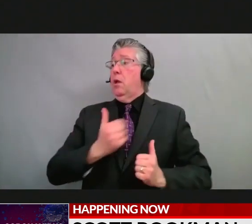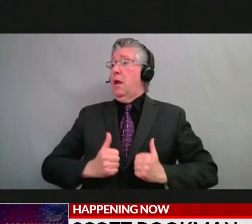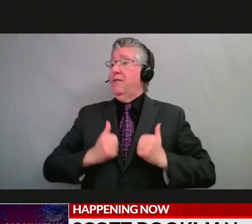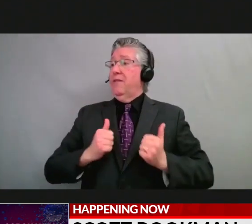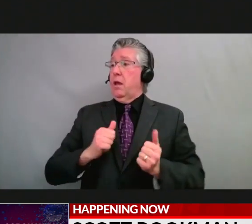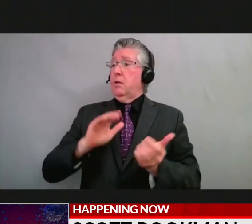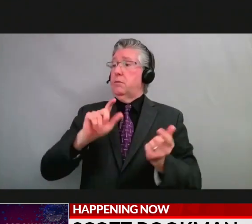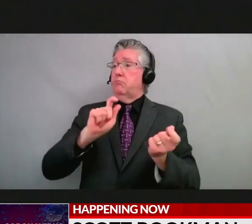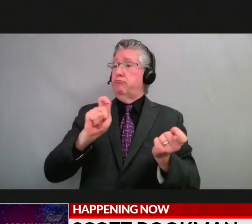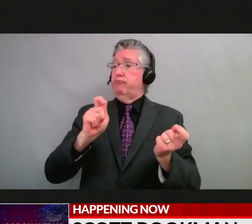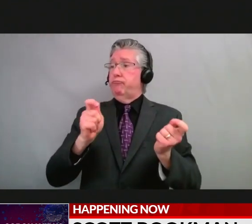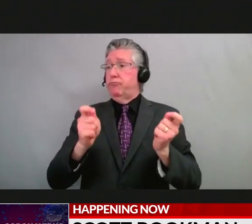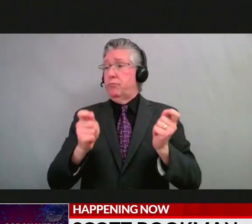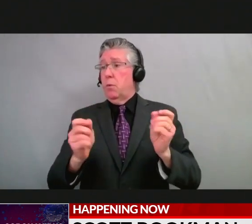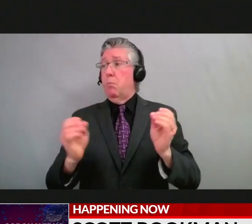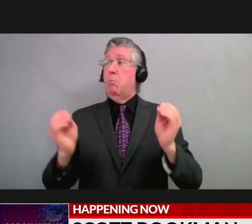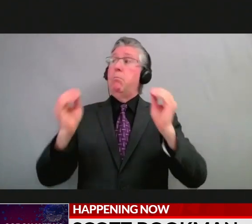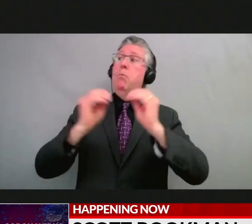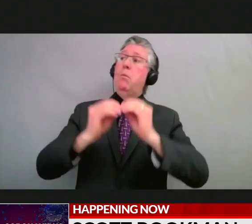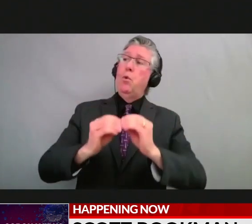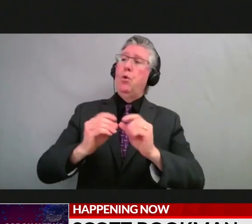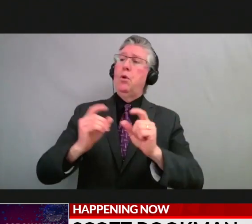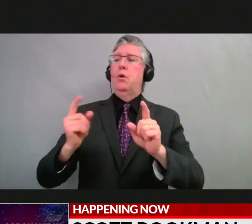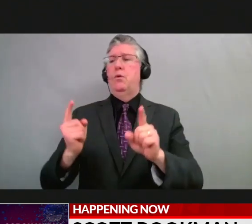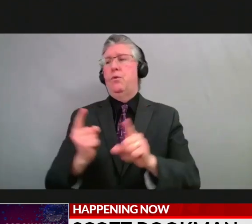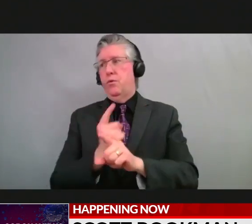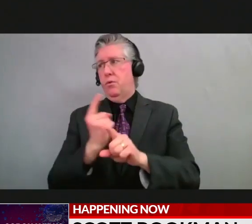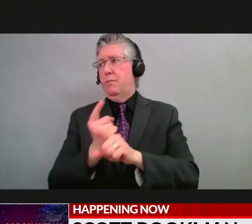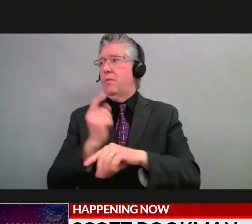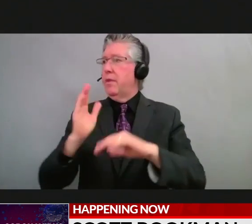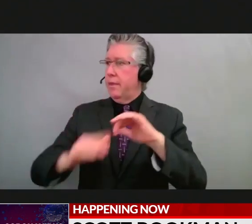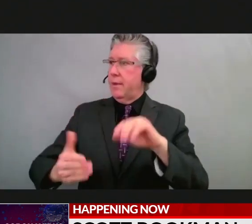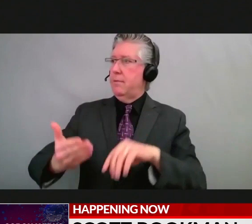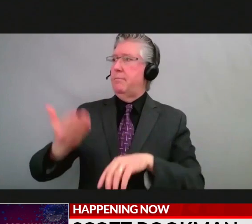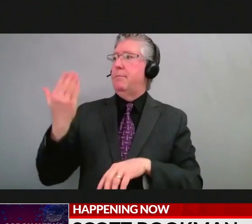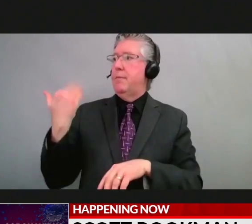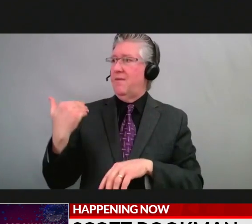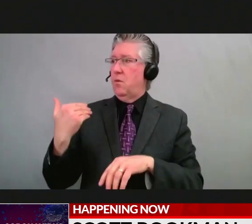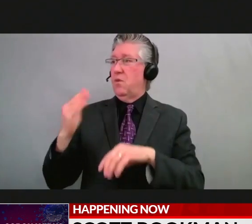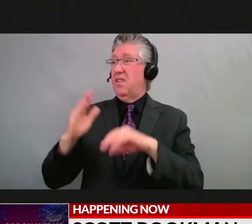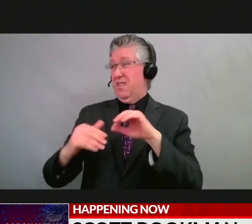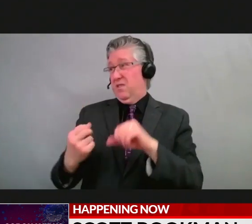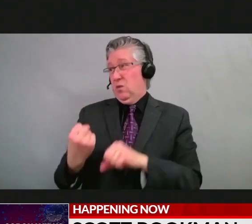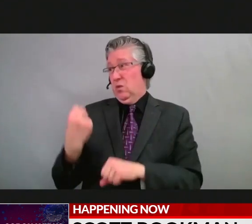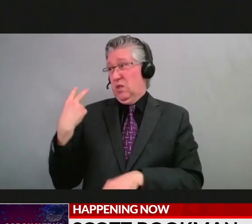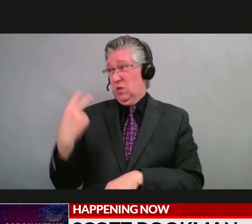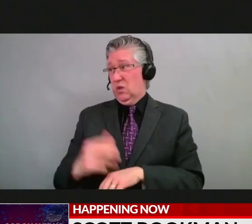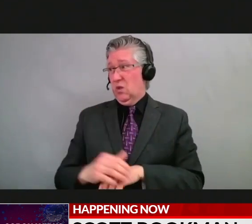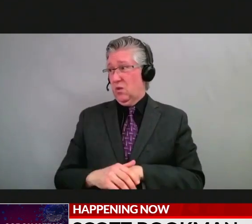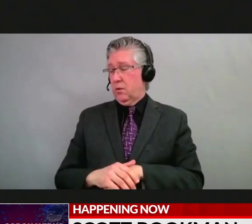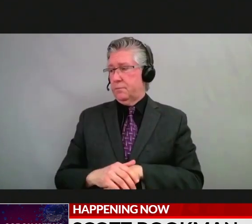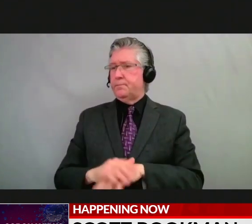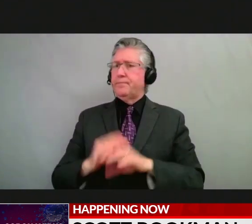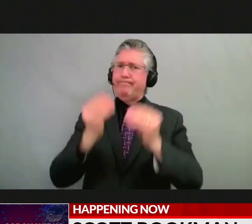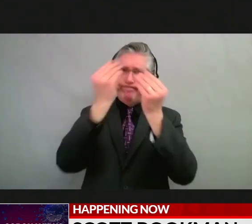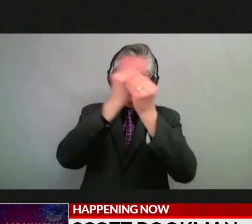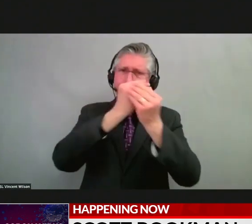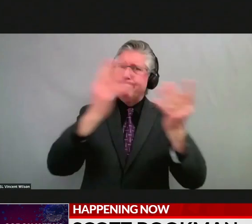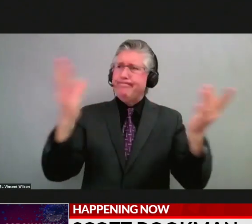two years now. And so, you know, we want to tell that to Coloradans. want to make sure that that story gets out there.